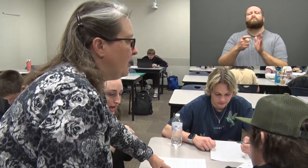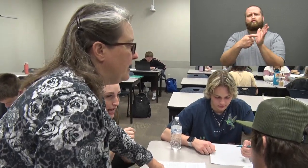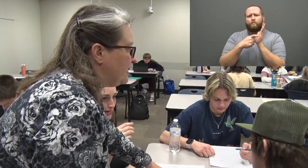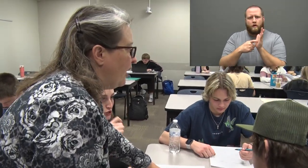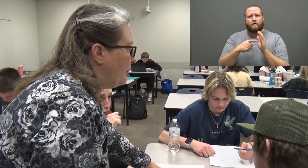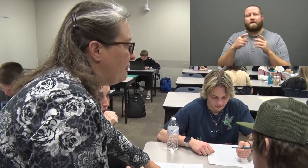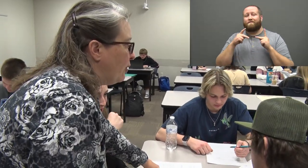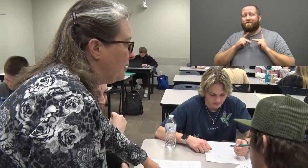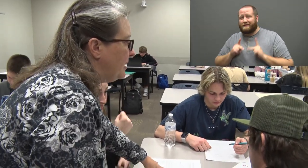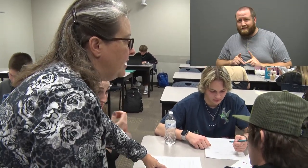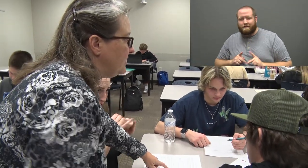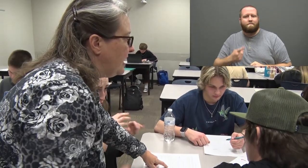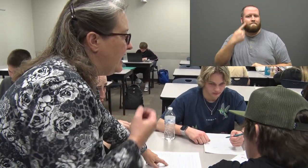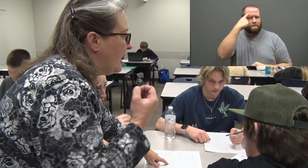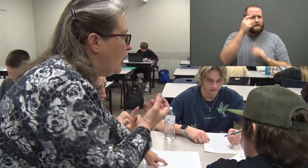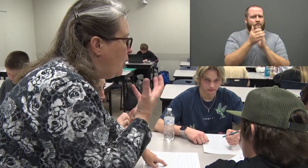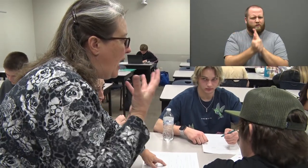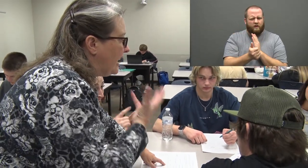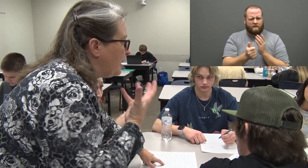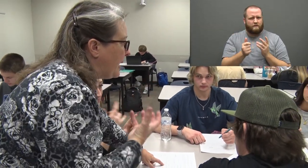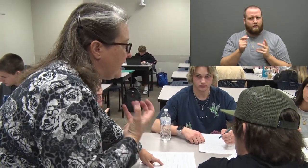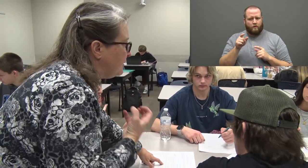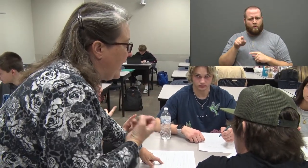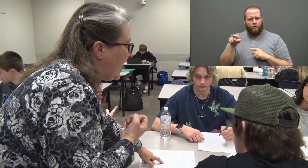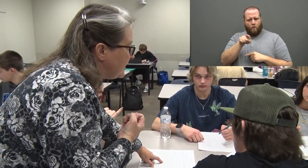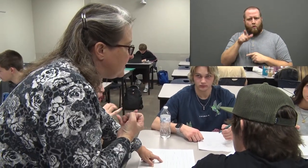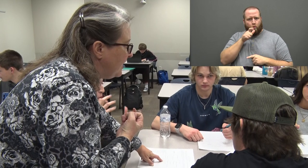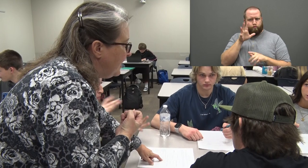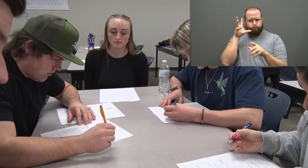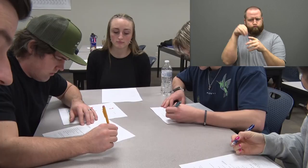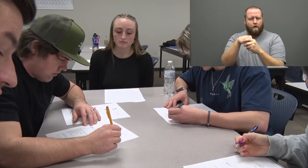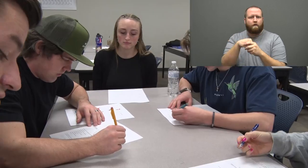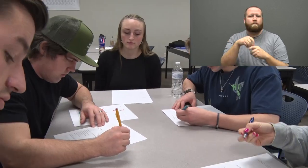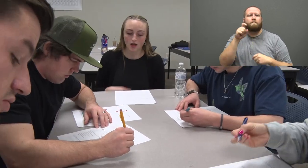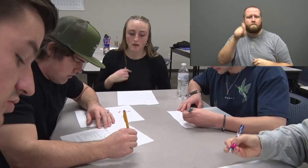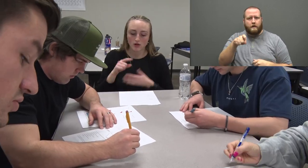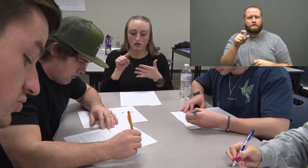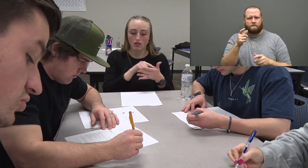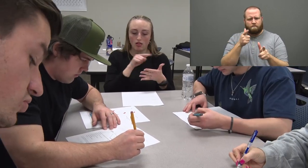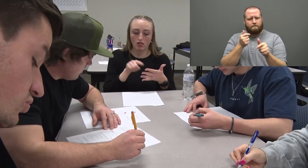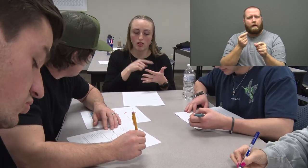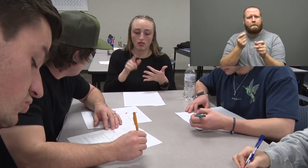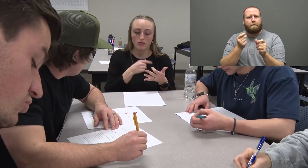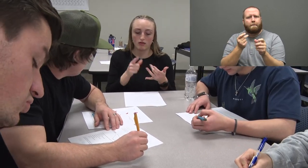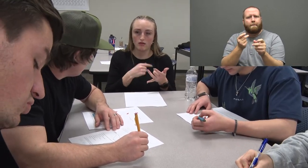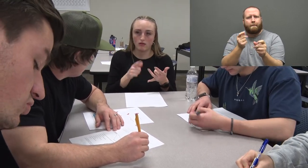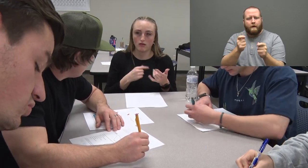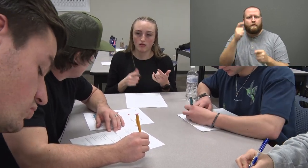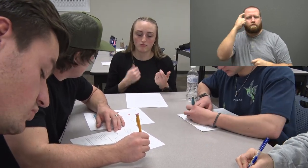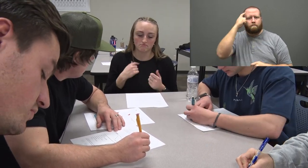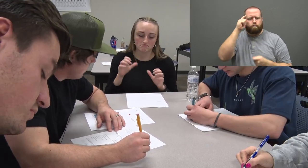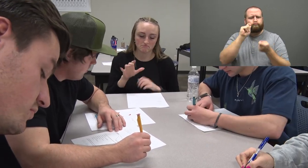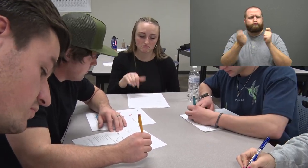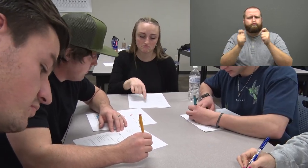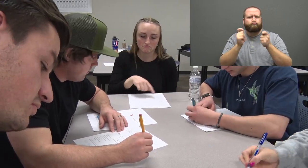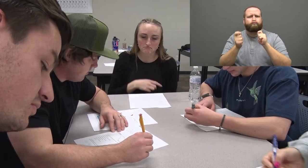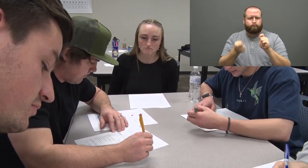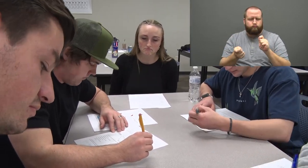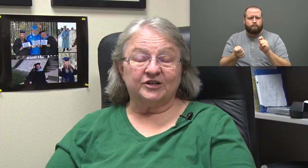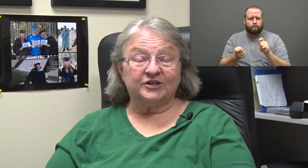physical and mental skills, those involved tend to have to quickly switch their thought process by using different parts of the brain. When you're an